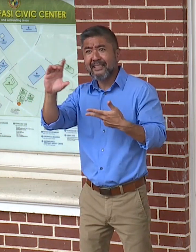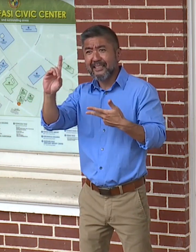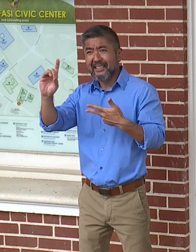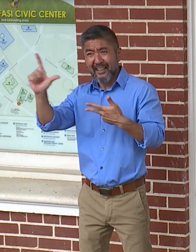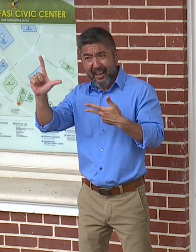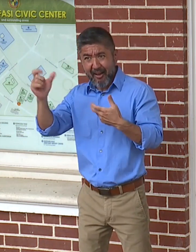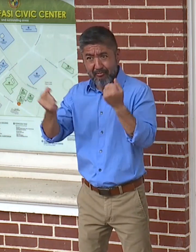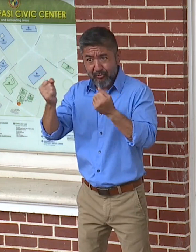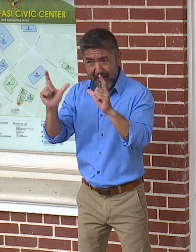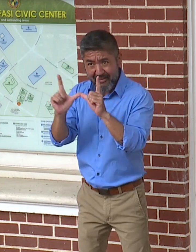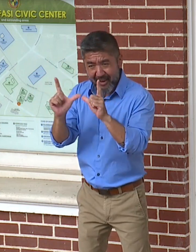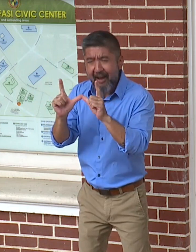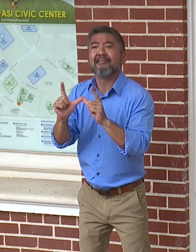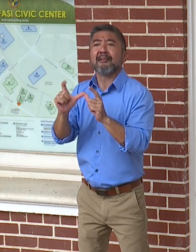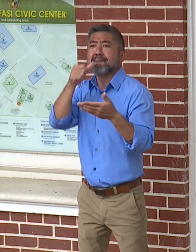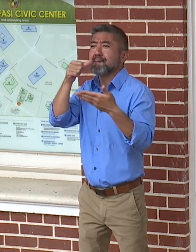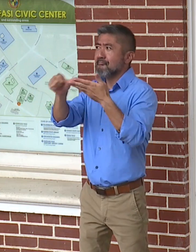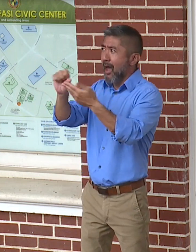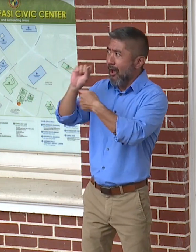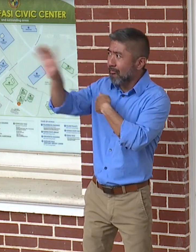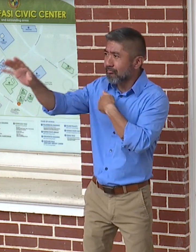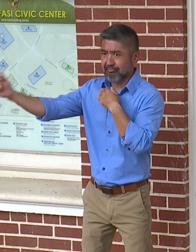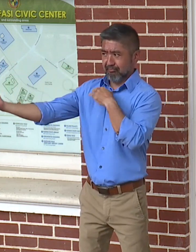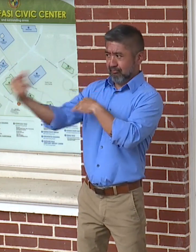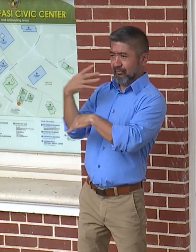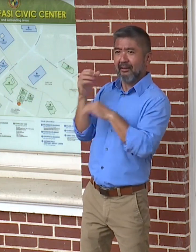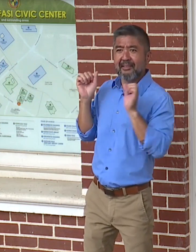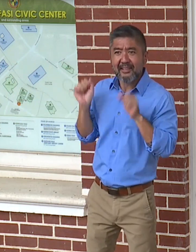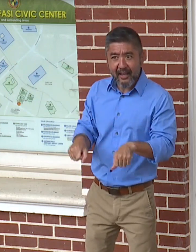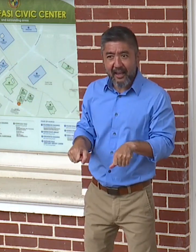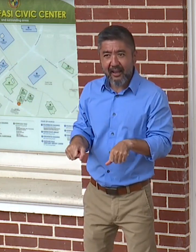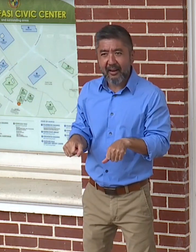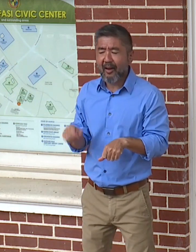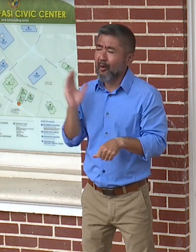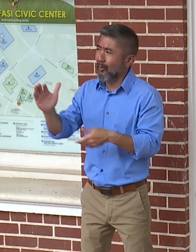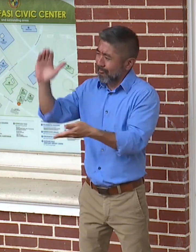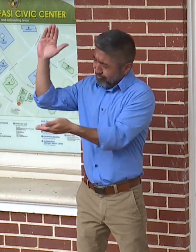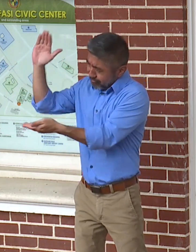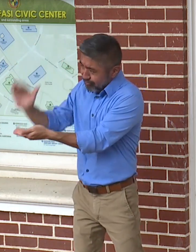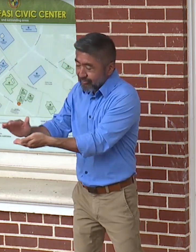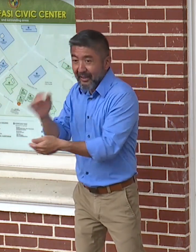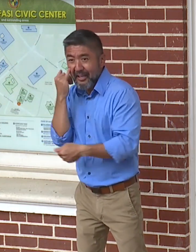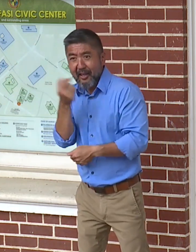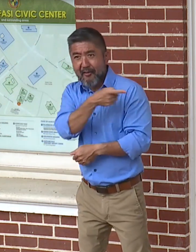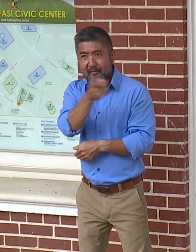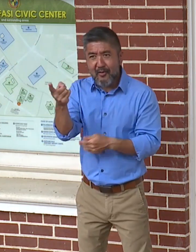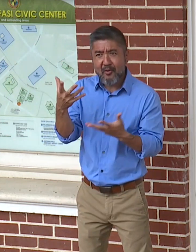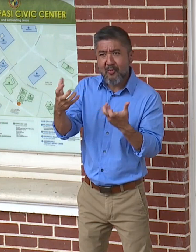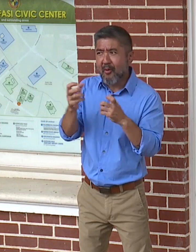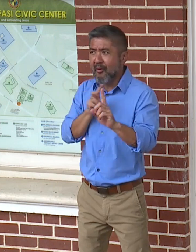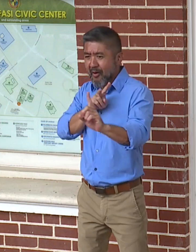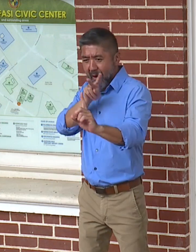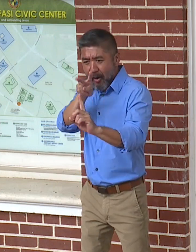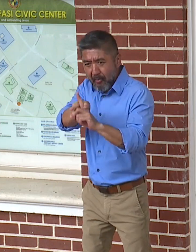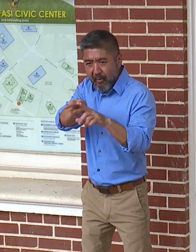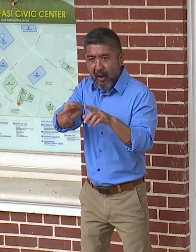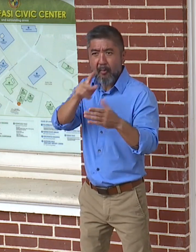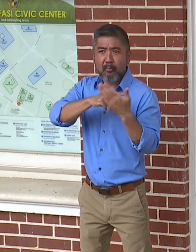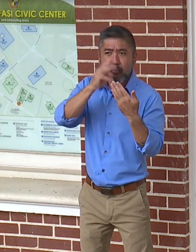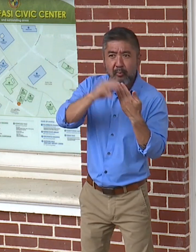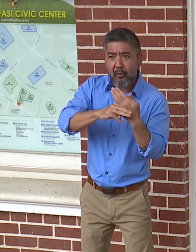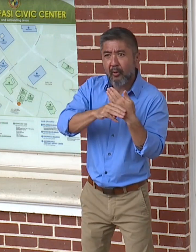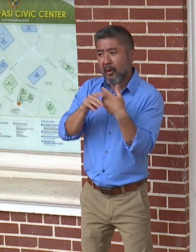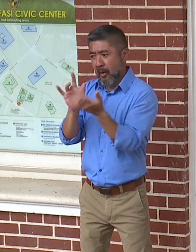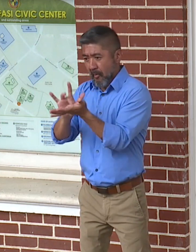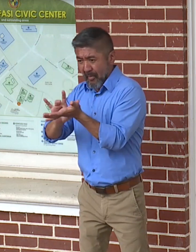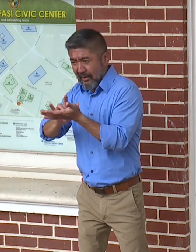And this is the new one that is really going to affect a lot of our people trying to apply for programs or those that need medical needs. You can